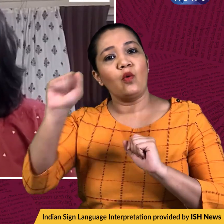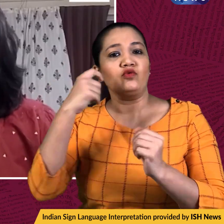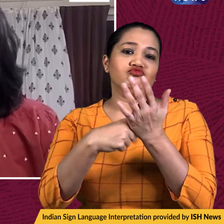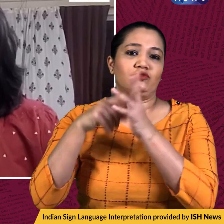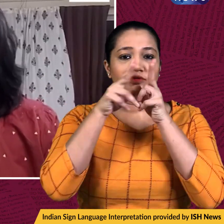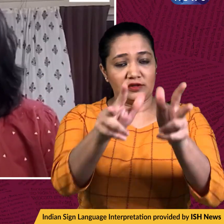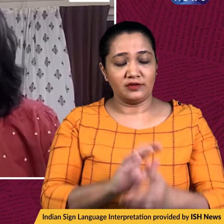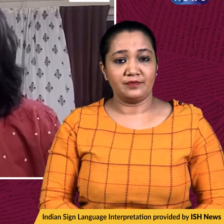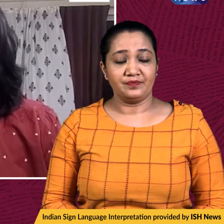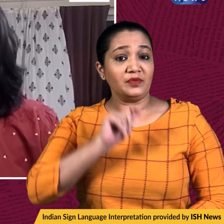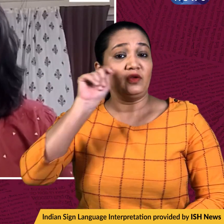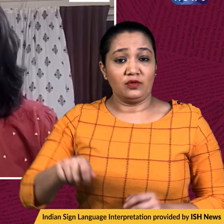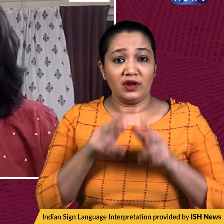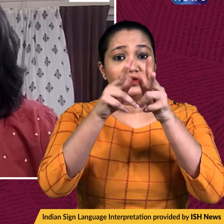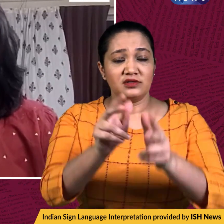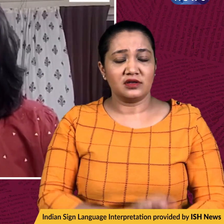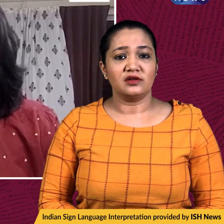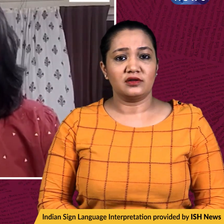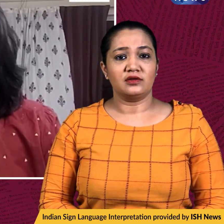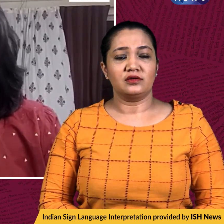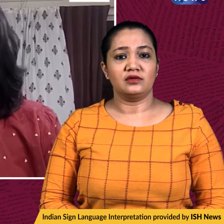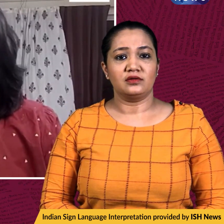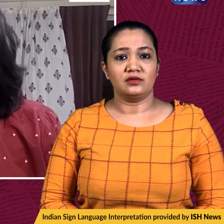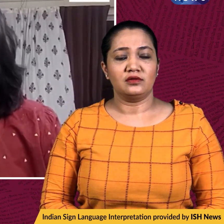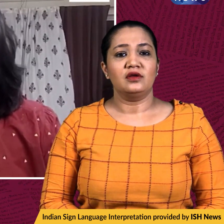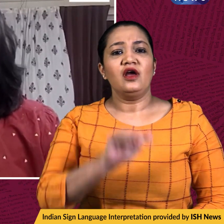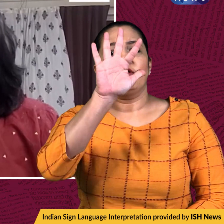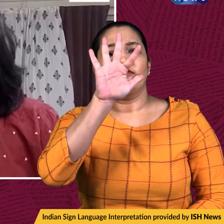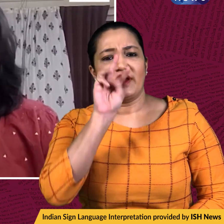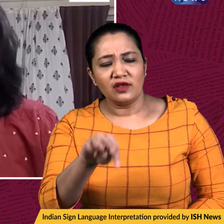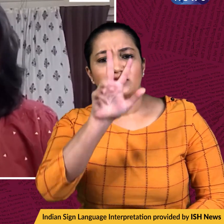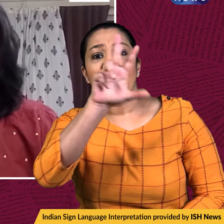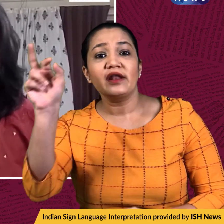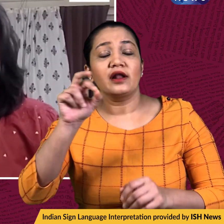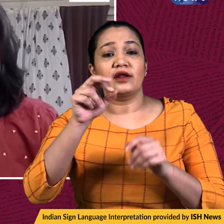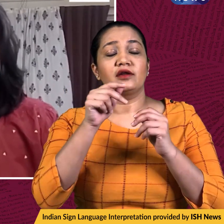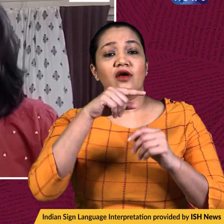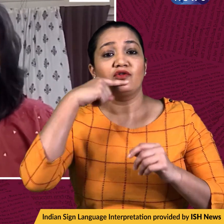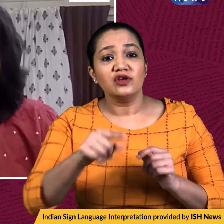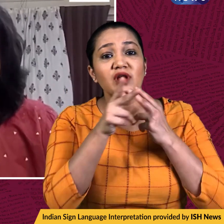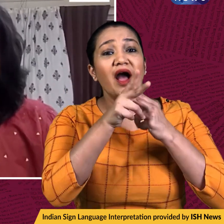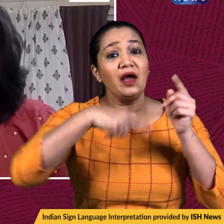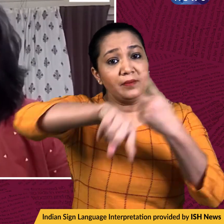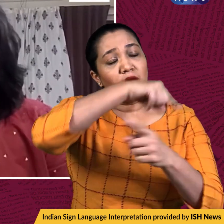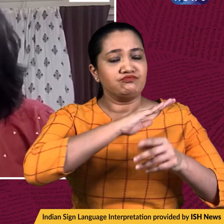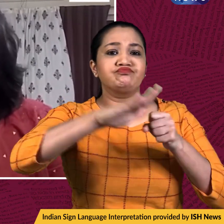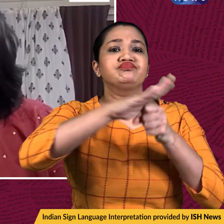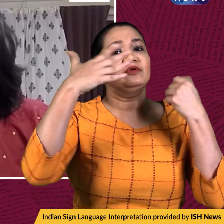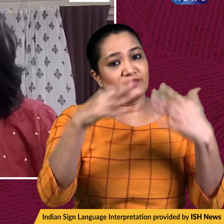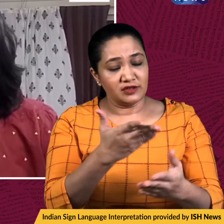Ukraine has also claimed that over 5,800-odd Russian troops have died till now. According